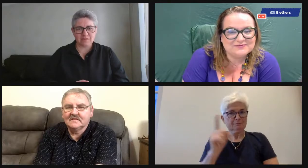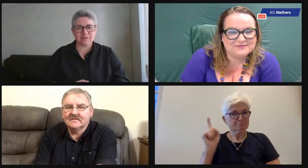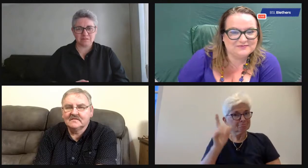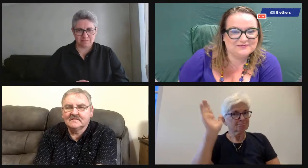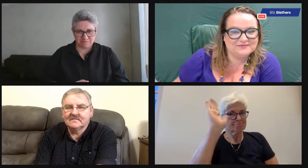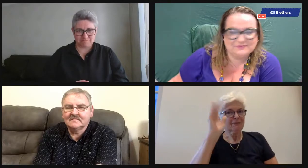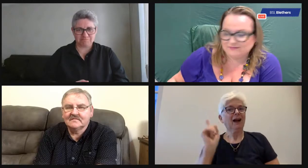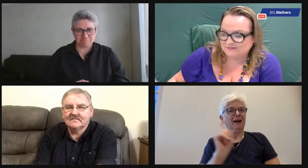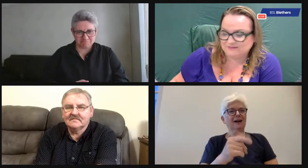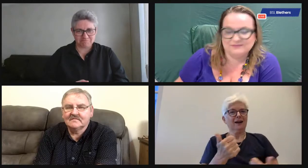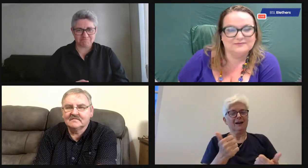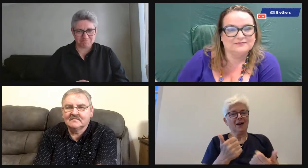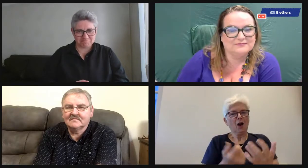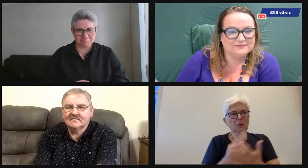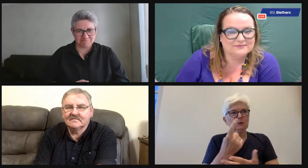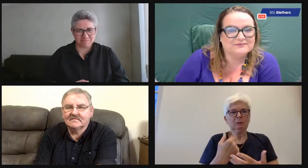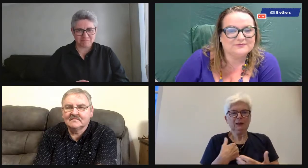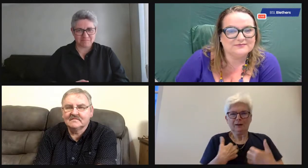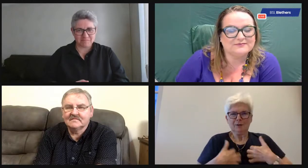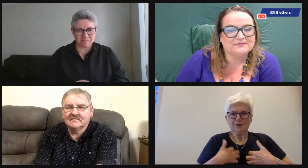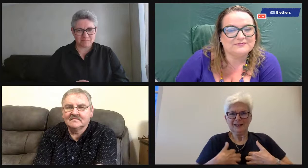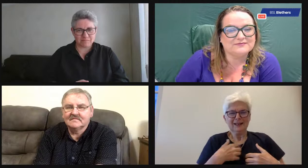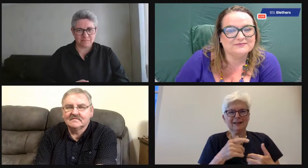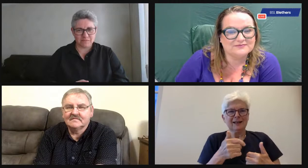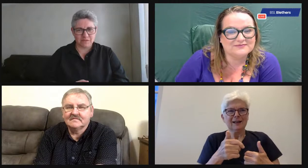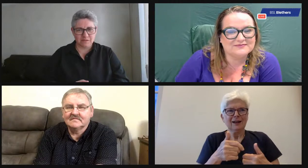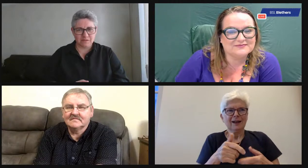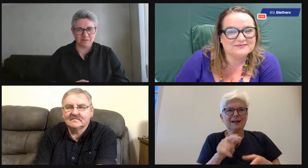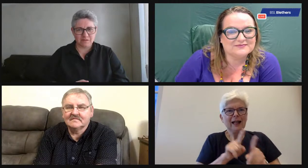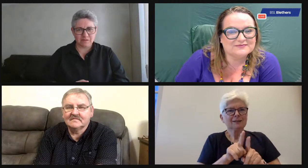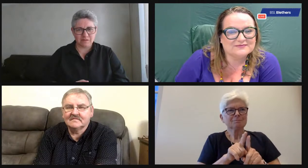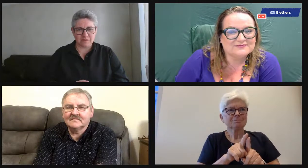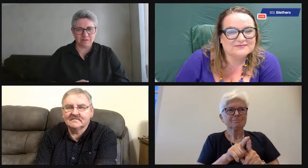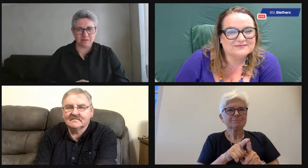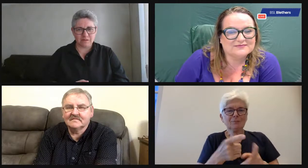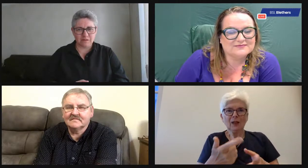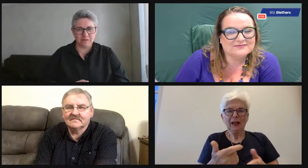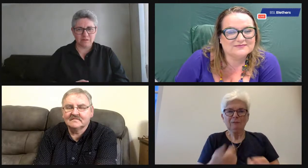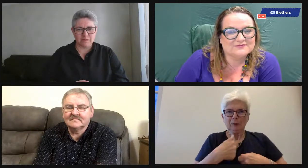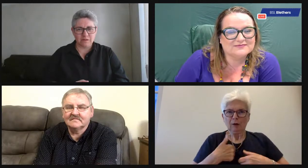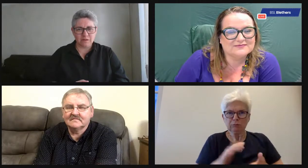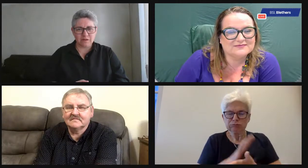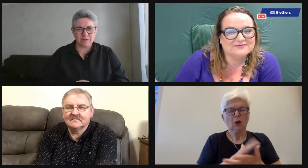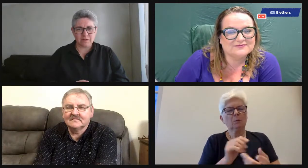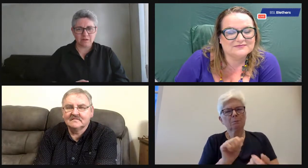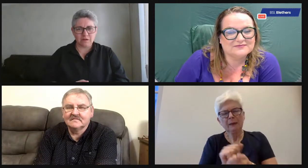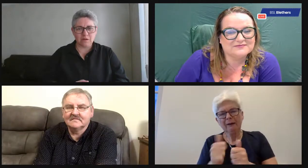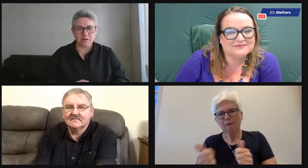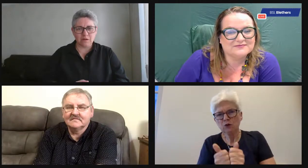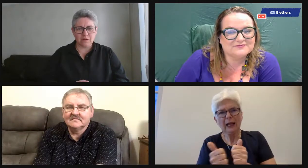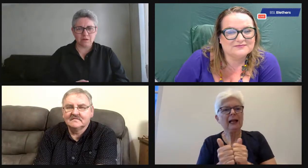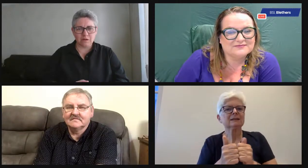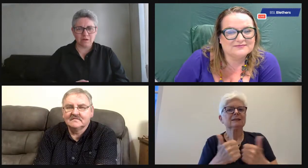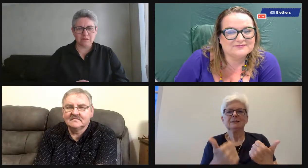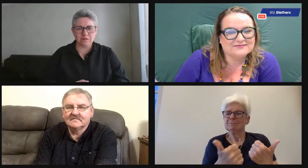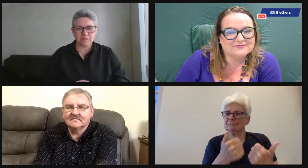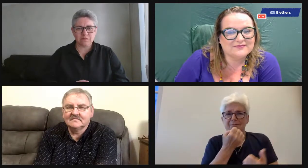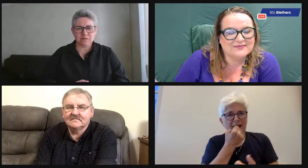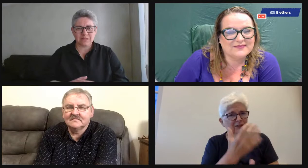on the committee and came to give a speech. So it was really exciting. And it gave me a lot of joy.